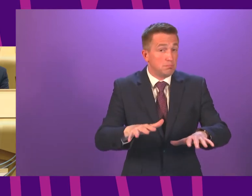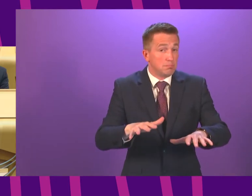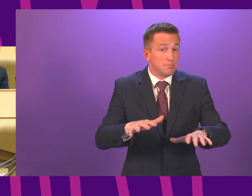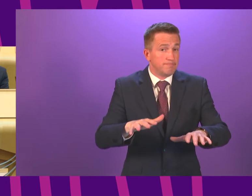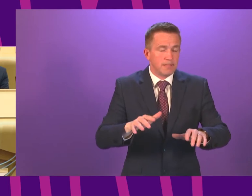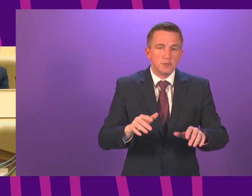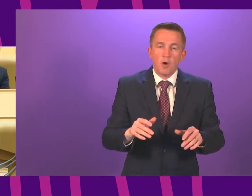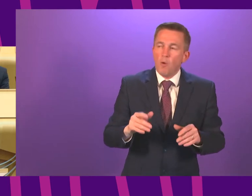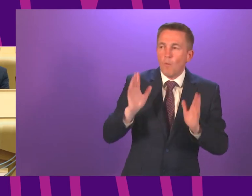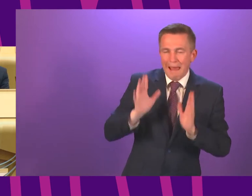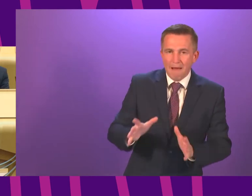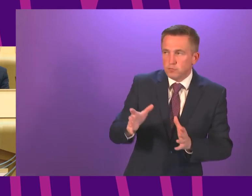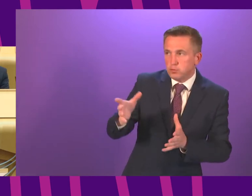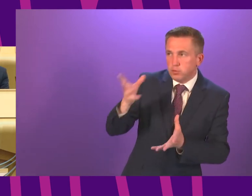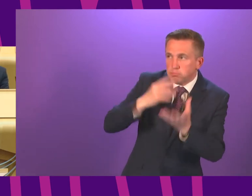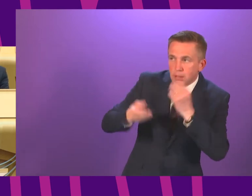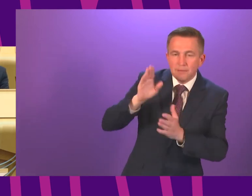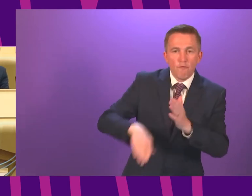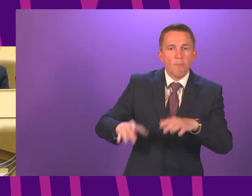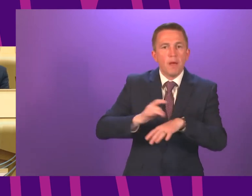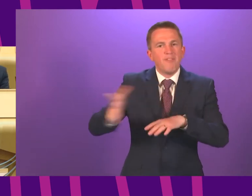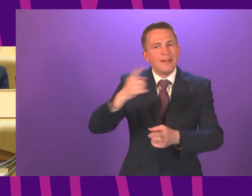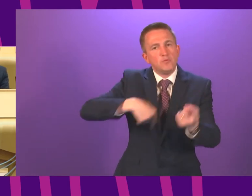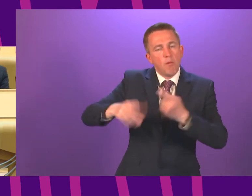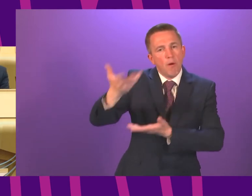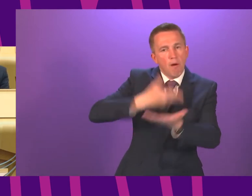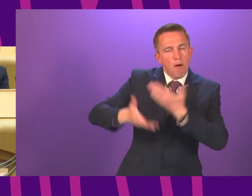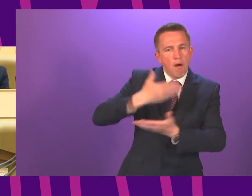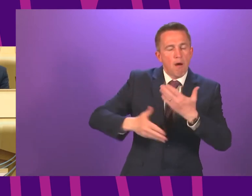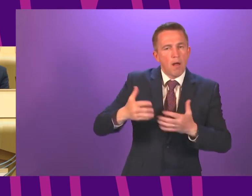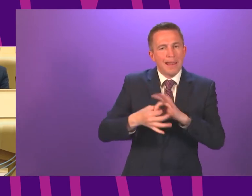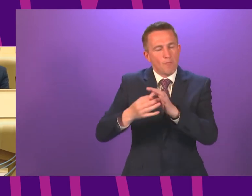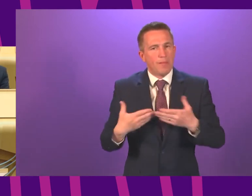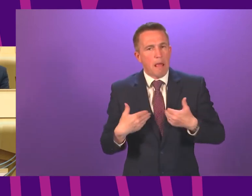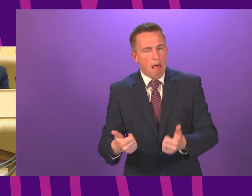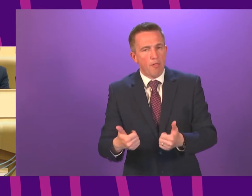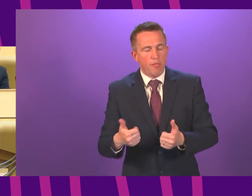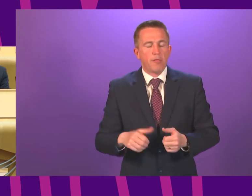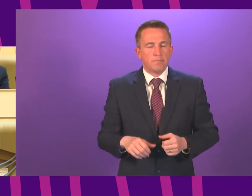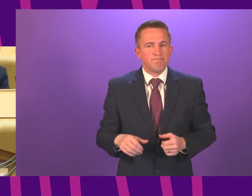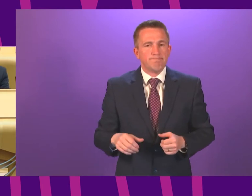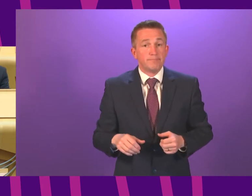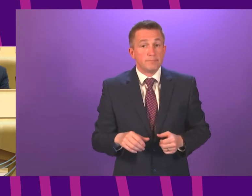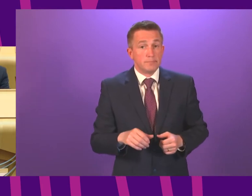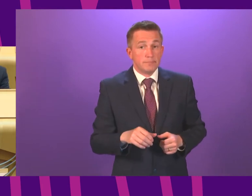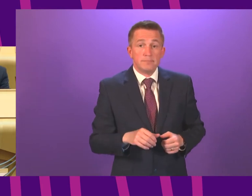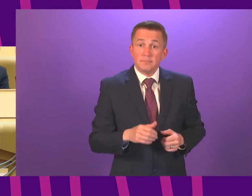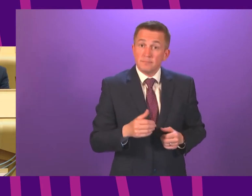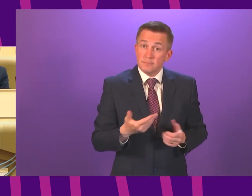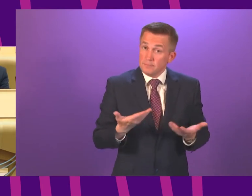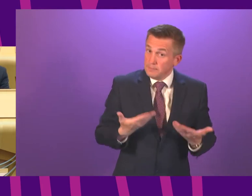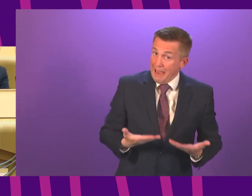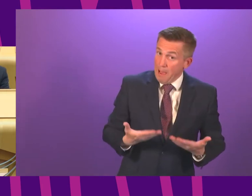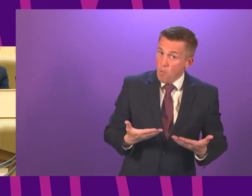to completely ignore that warning. However, and this is the considerable upside, we now have a